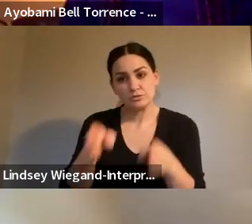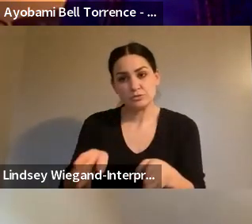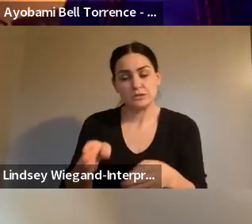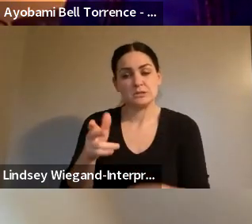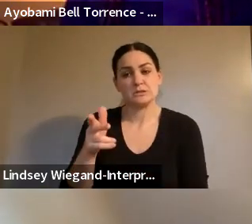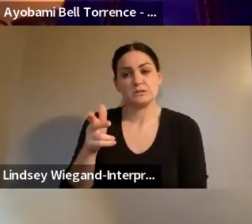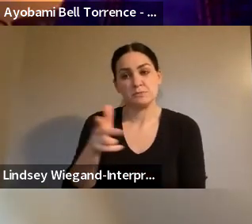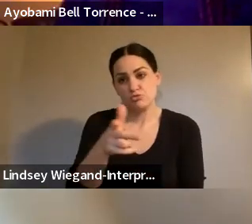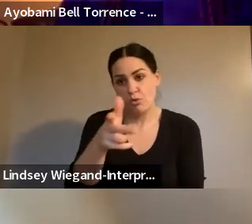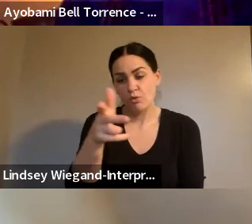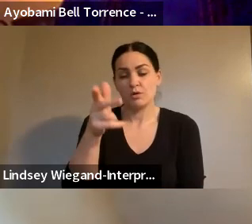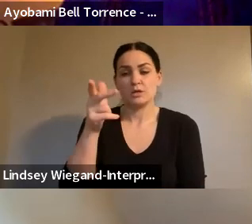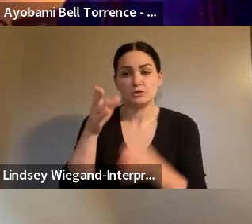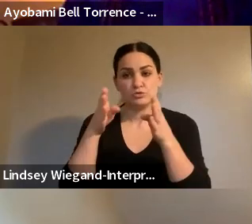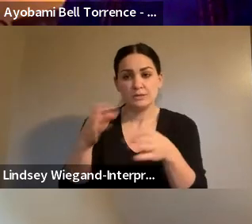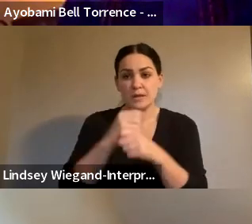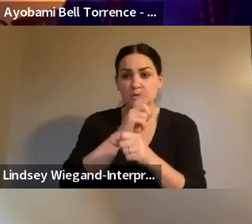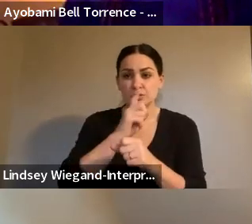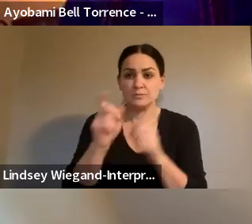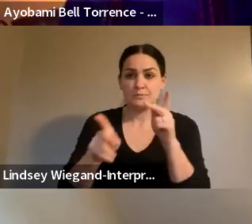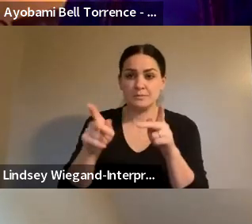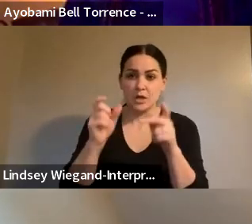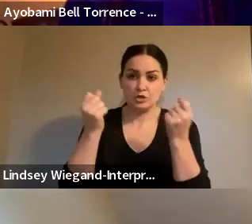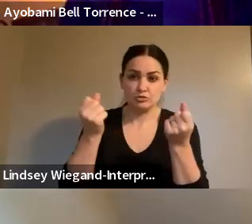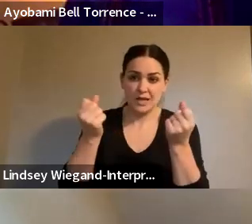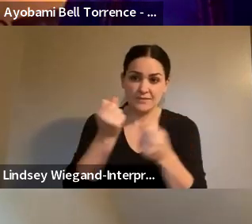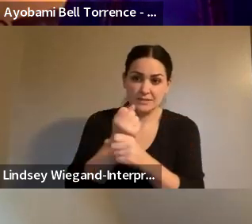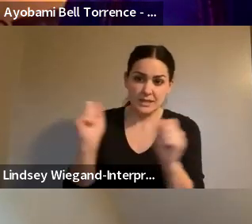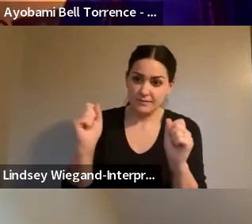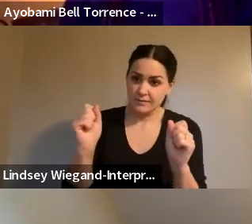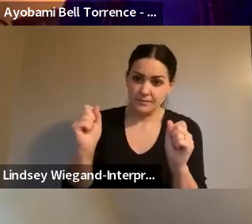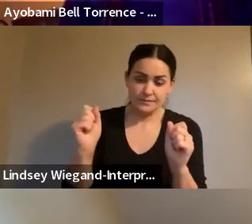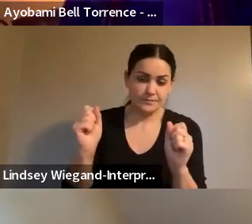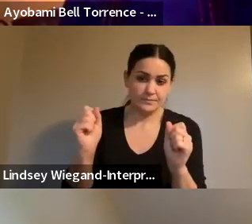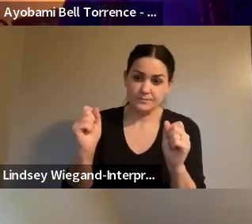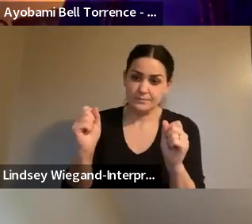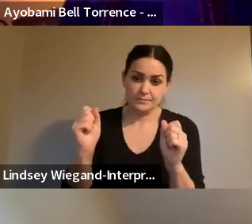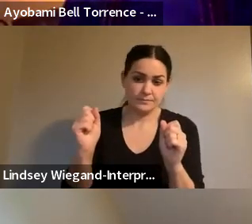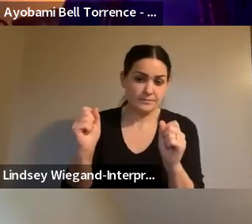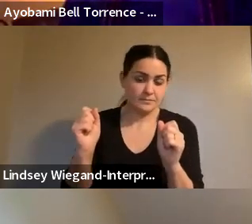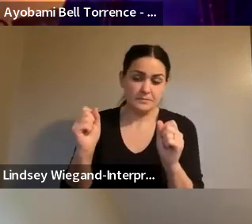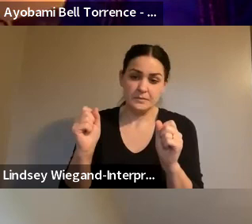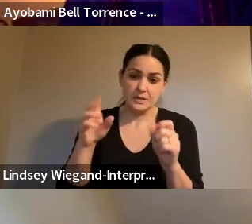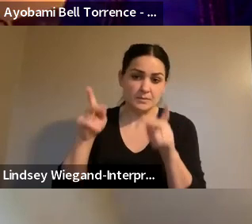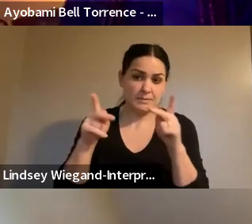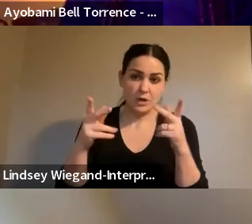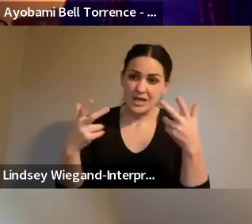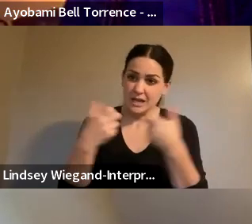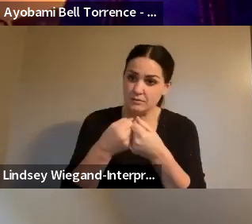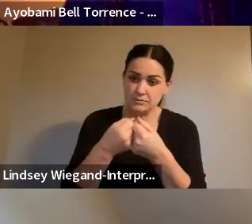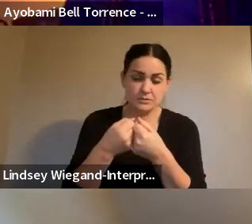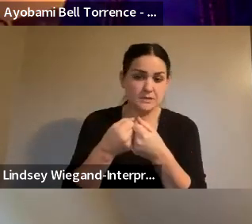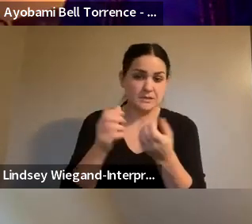streets, making sure people are driving safely. You know what saying? It's too many people out here getting into accidents, losing their life,